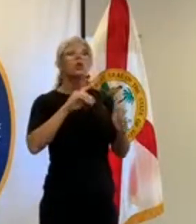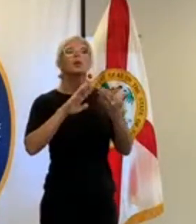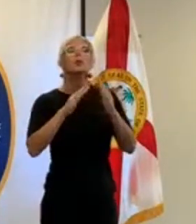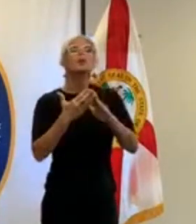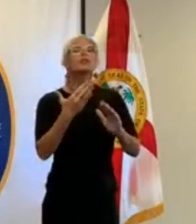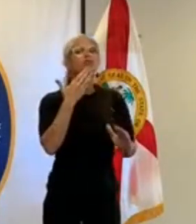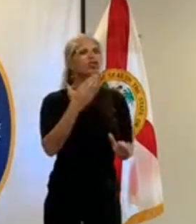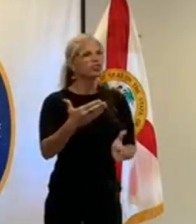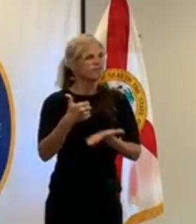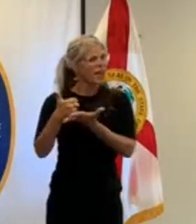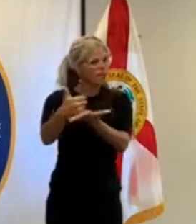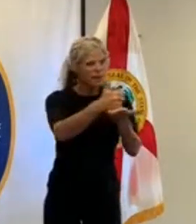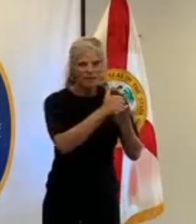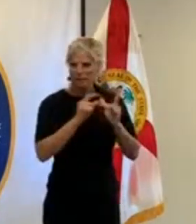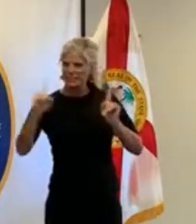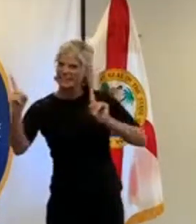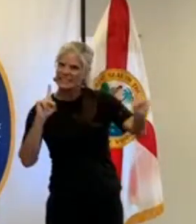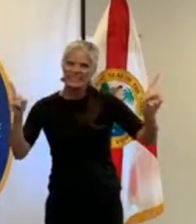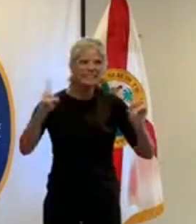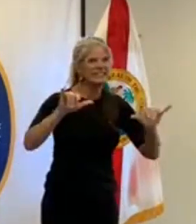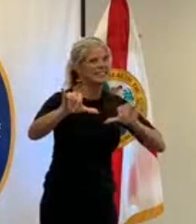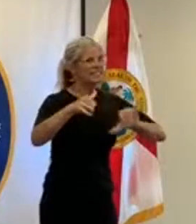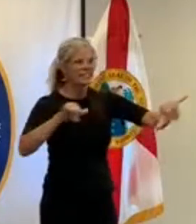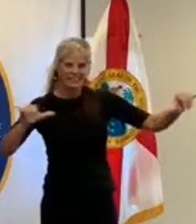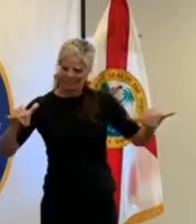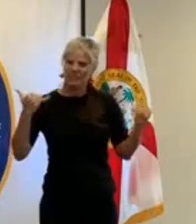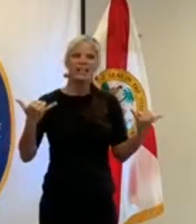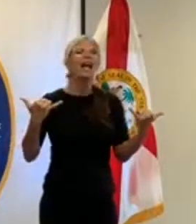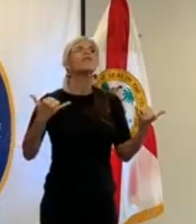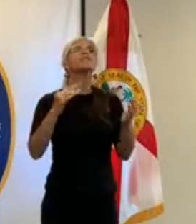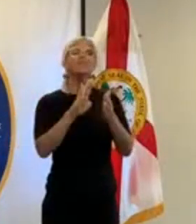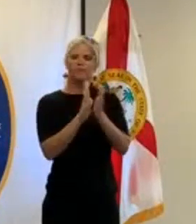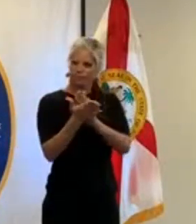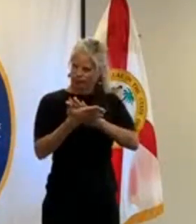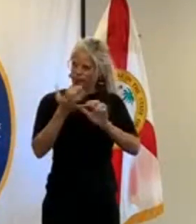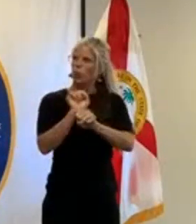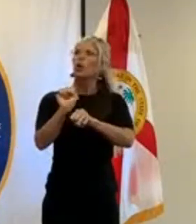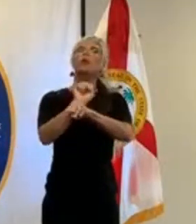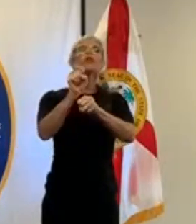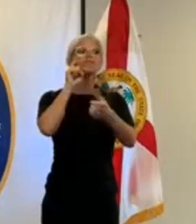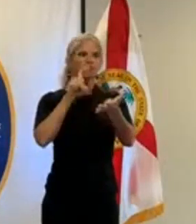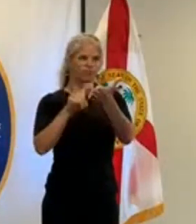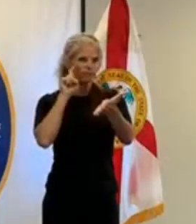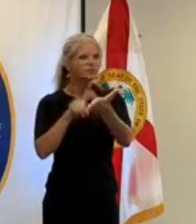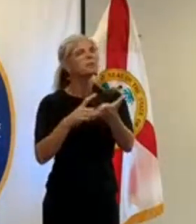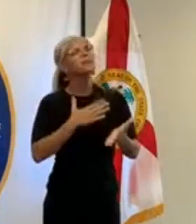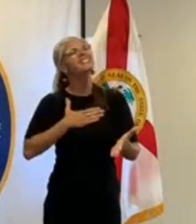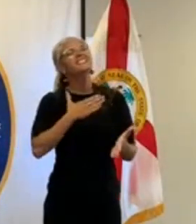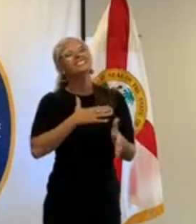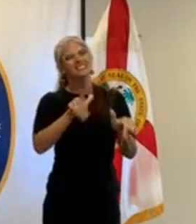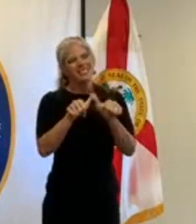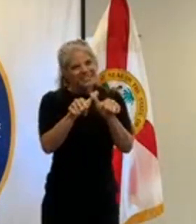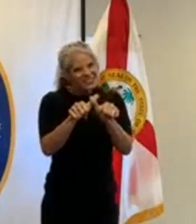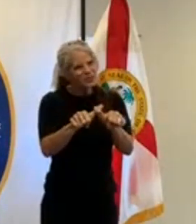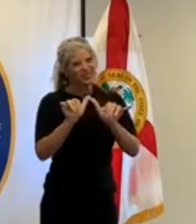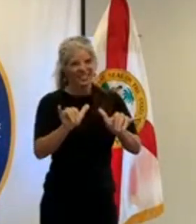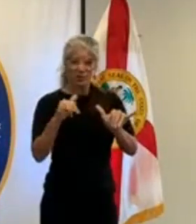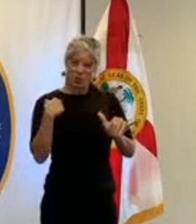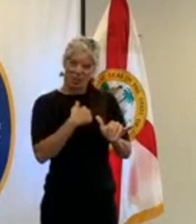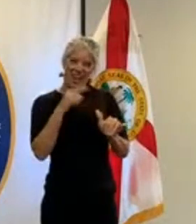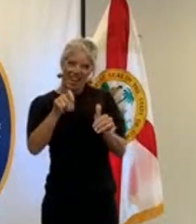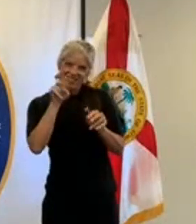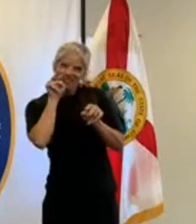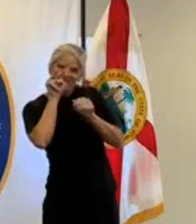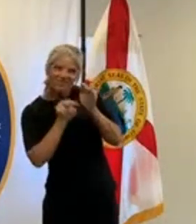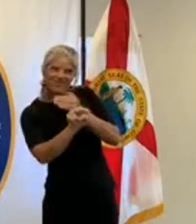distancing that we're seeing is working and we just ask that you continue to do this over this next six to eight weeks of